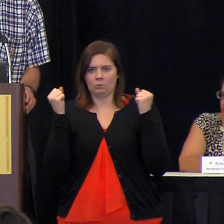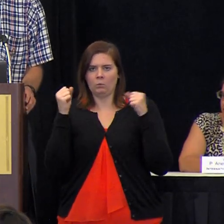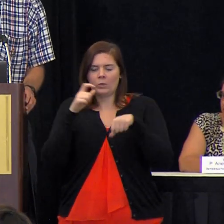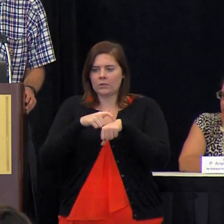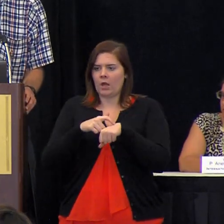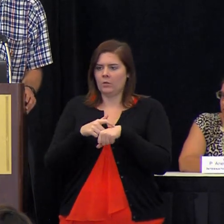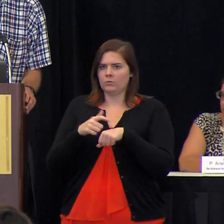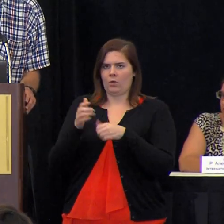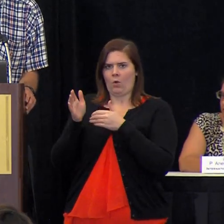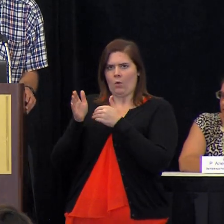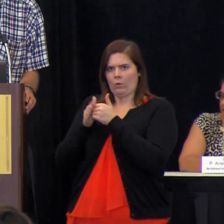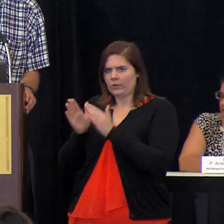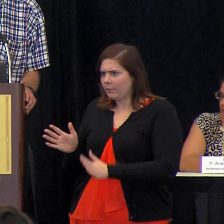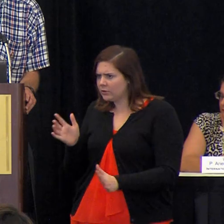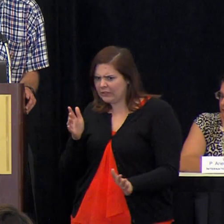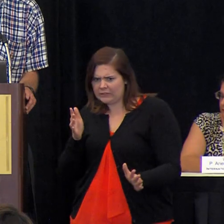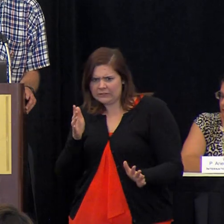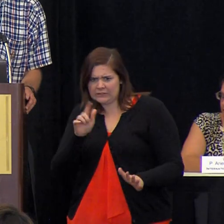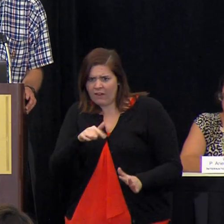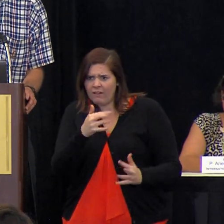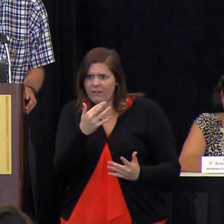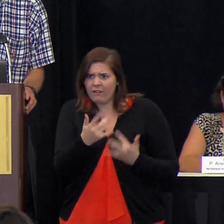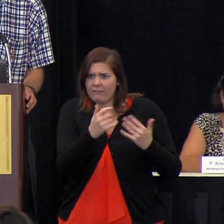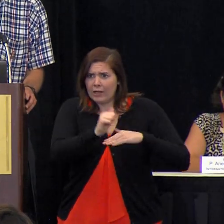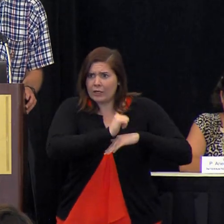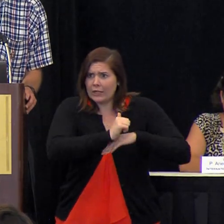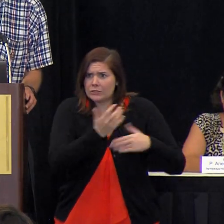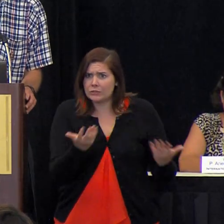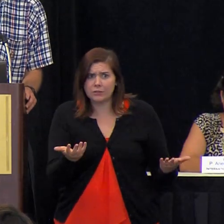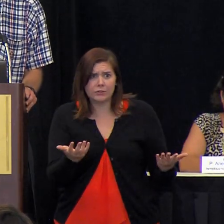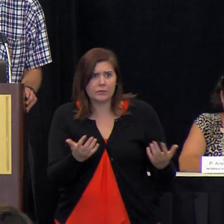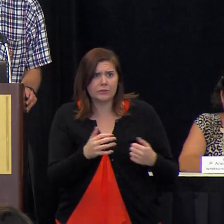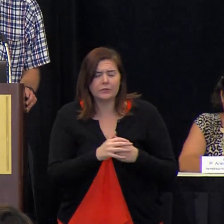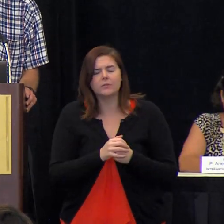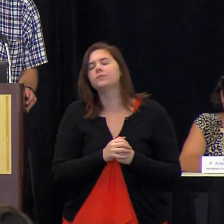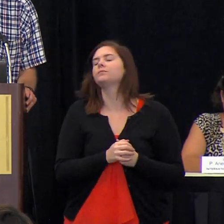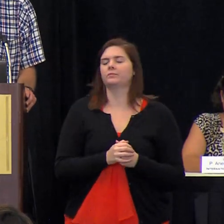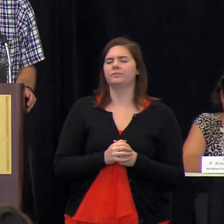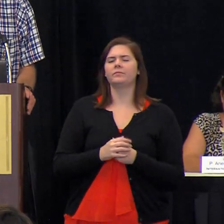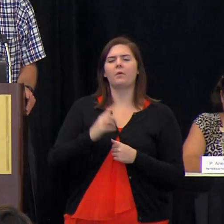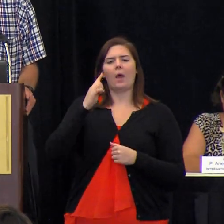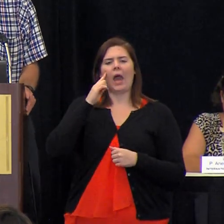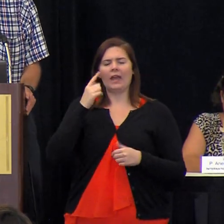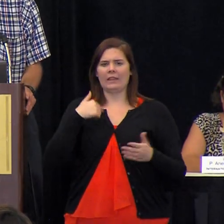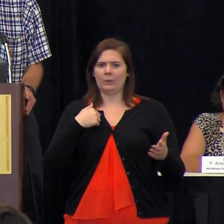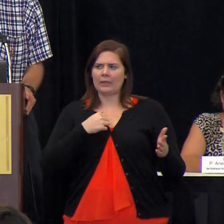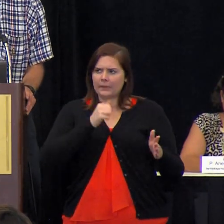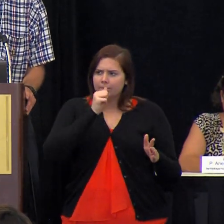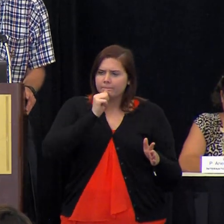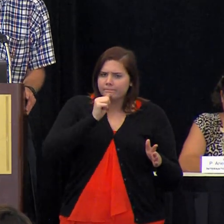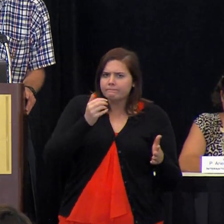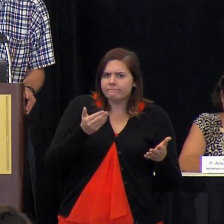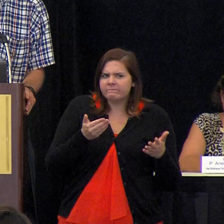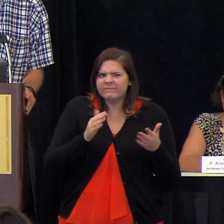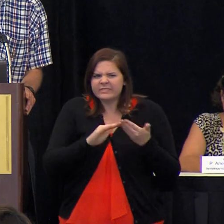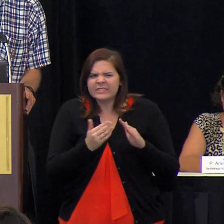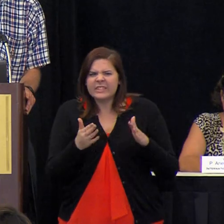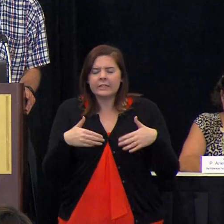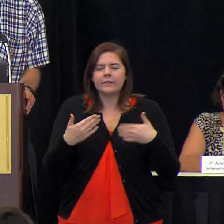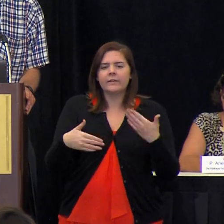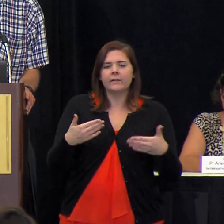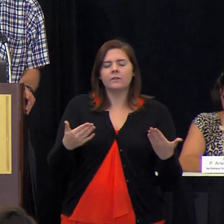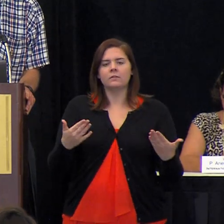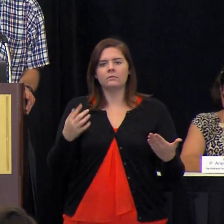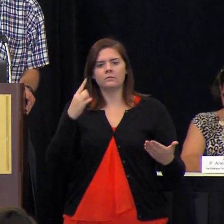neighbors were concerned about that being a fire hazard i think we kind of got through that as a city and and i think there's